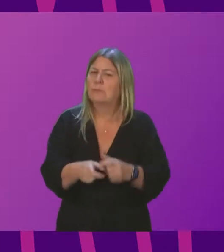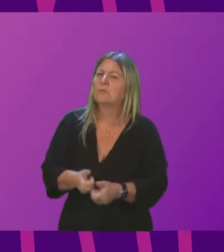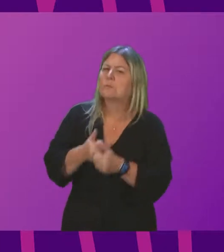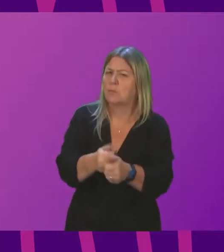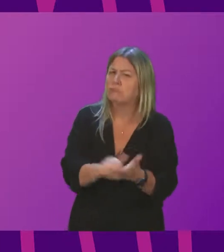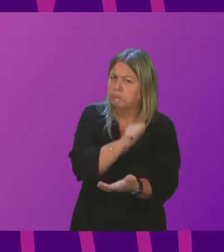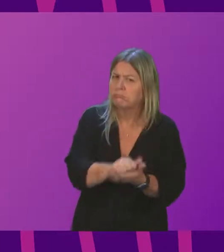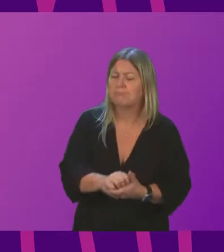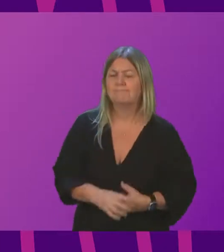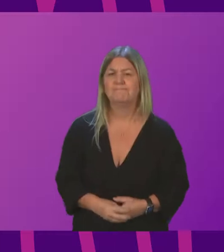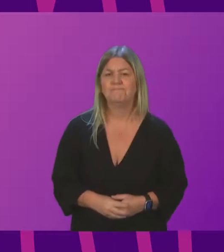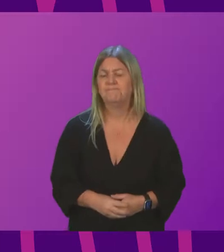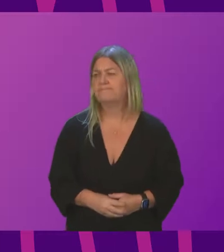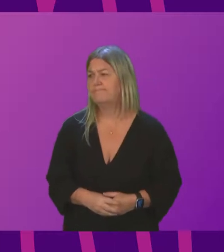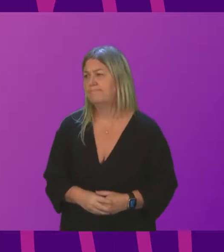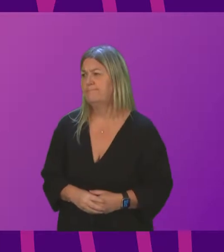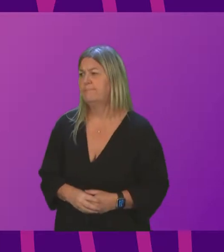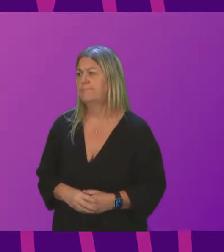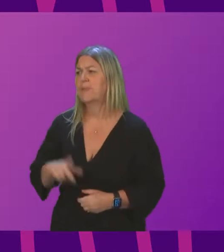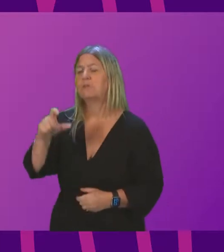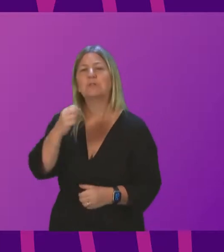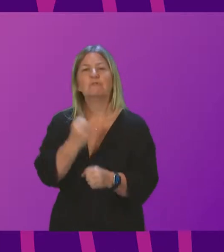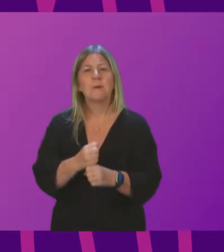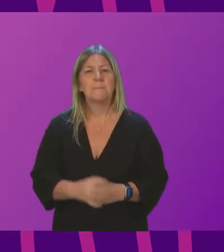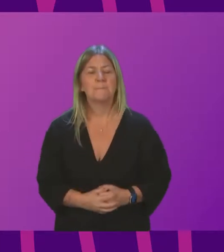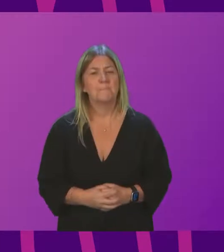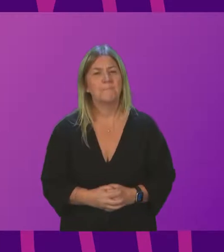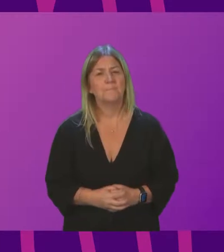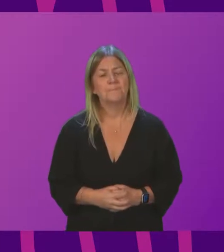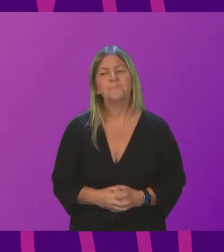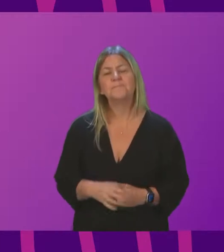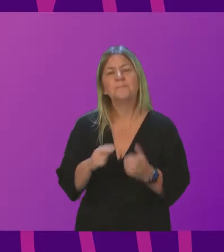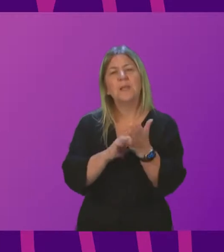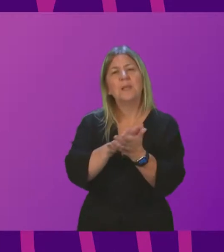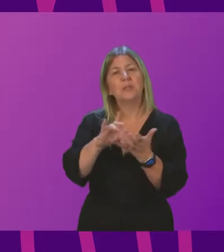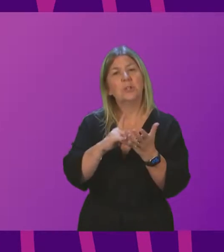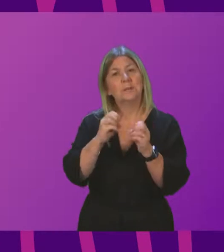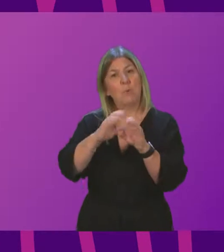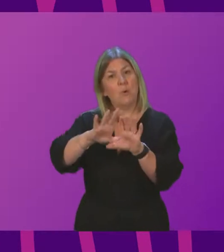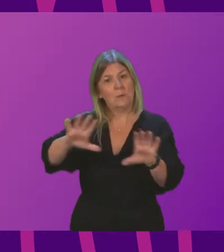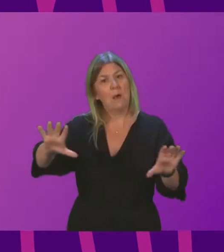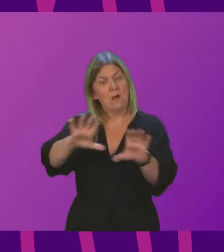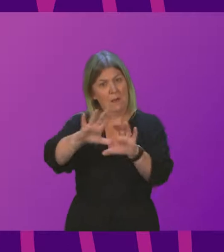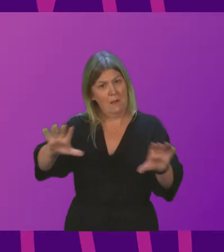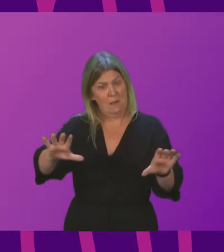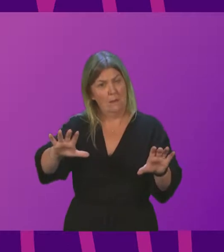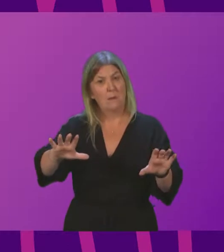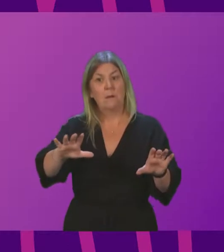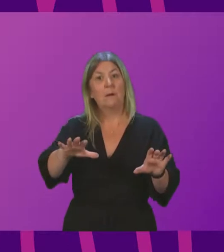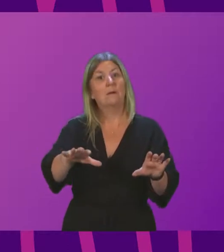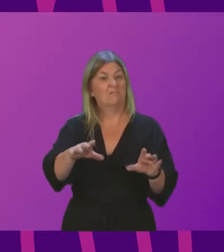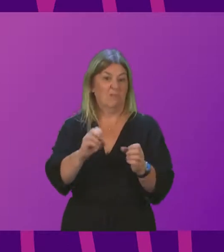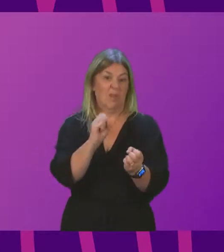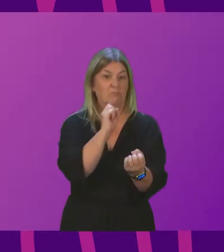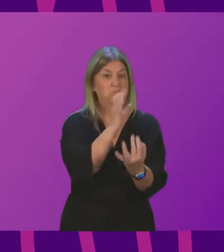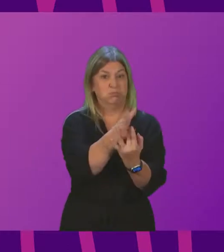Christine Graham. Thank you, Presidenting Officer. First Minister, NHS board is currently sending out booster vaccination invitations.